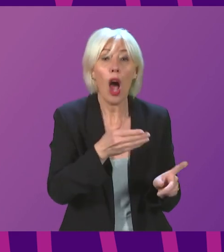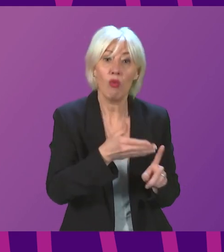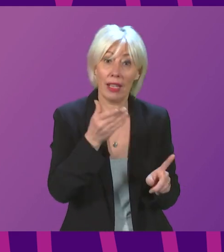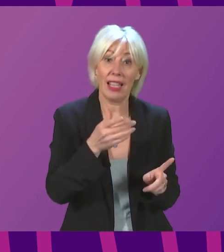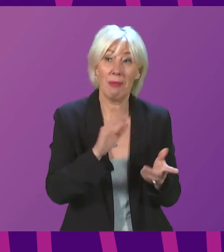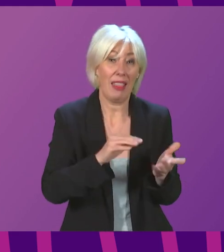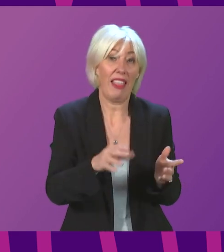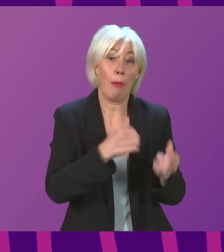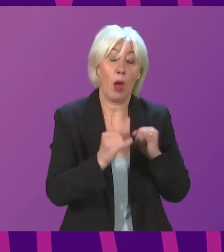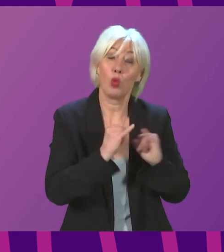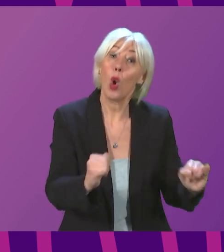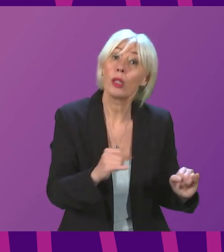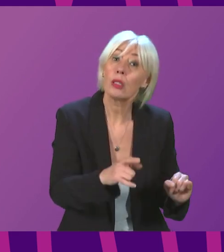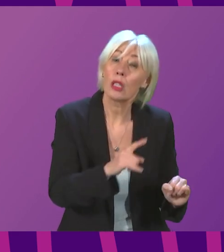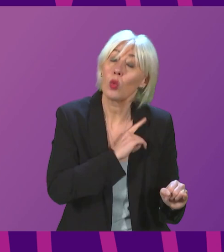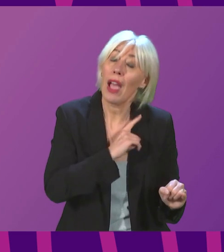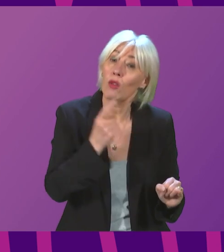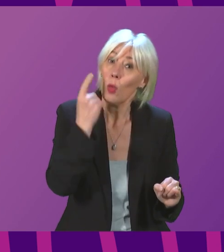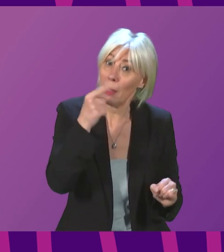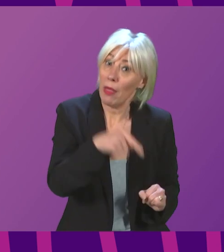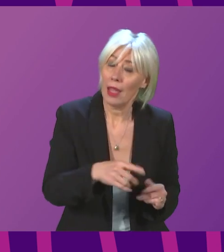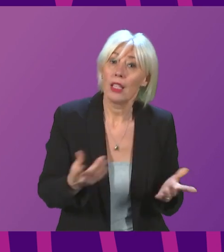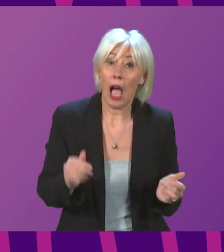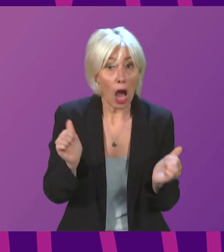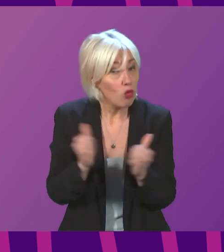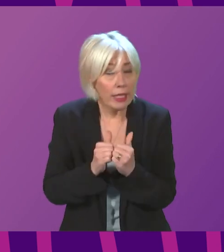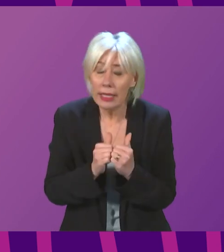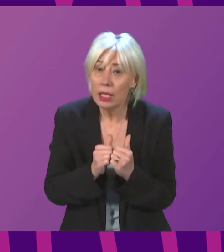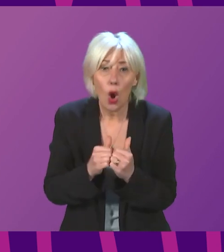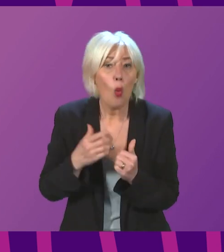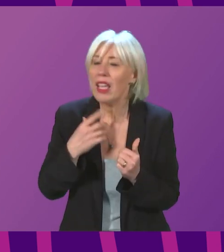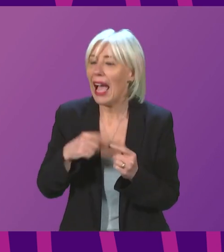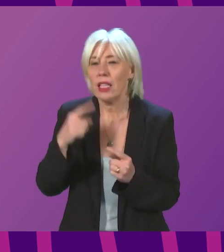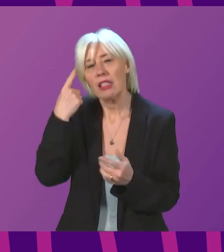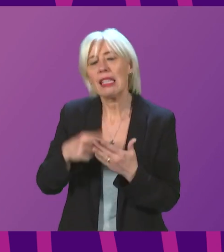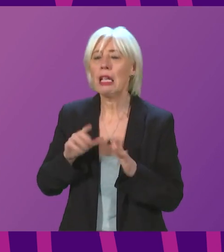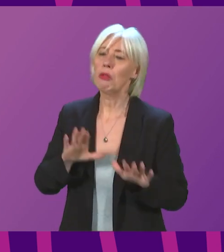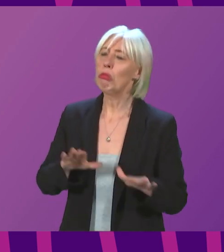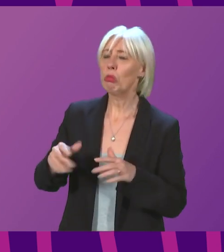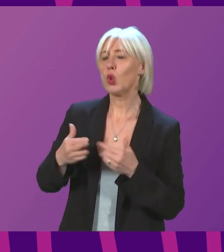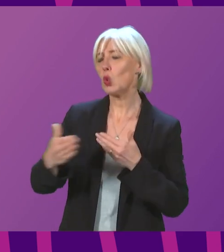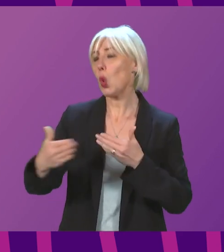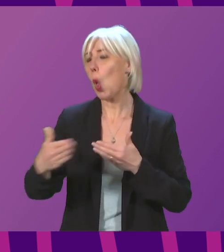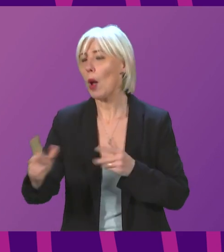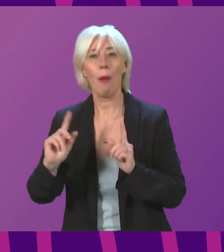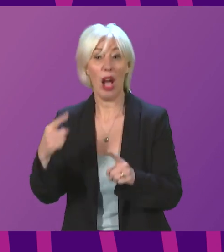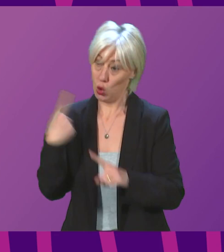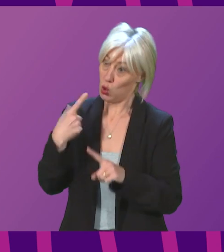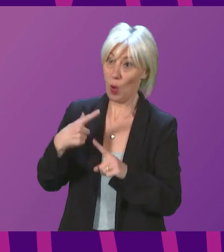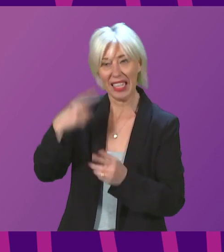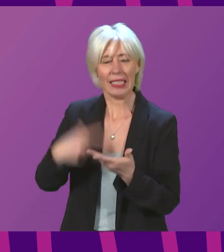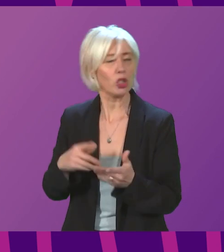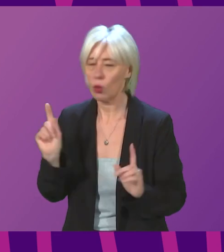greater. So, we need to be careful about that. I absolutely agree we shouldn't take too long, but nor should we move too quickly at this